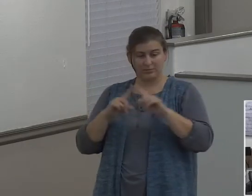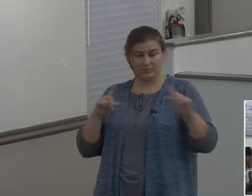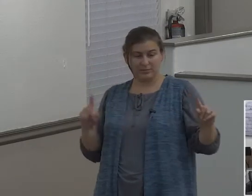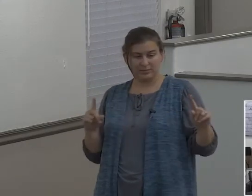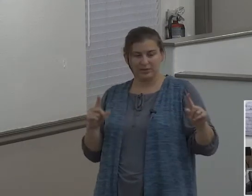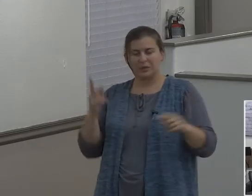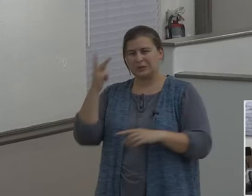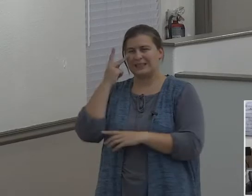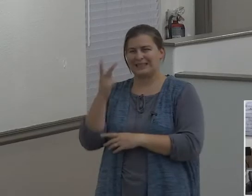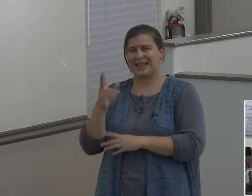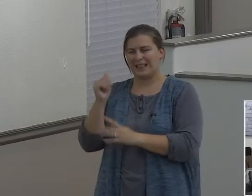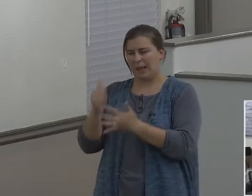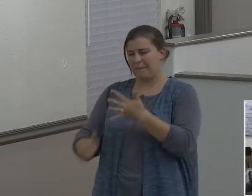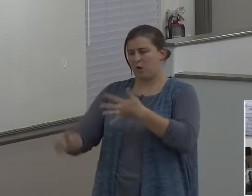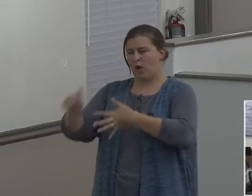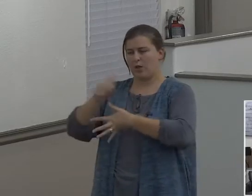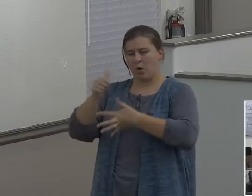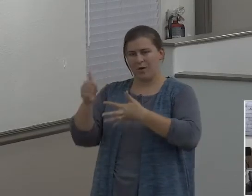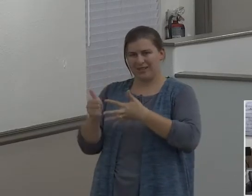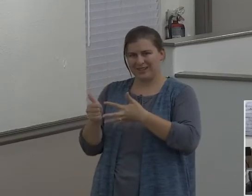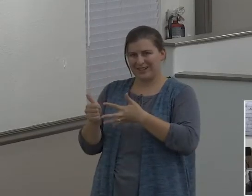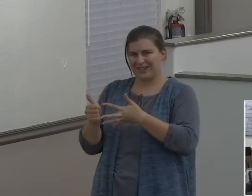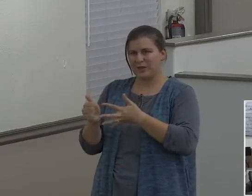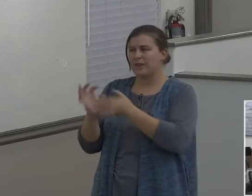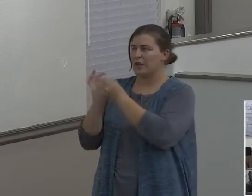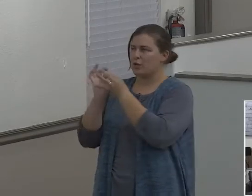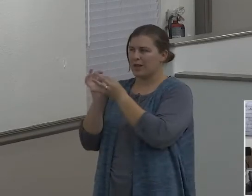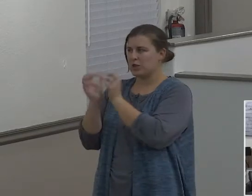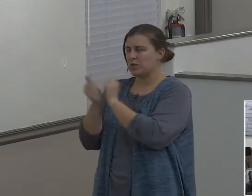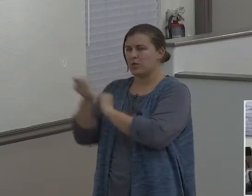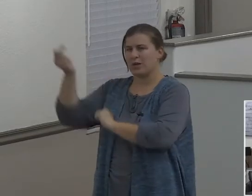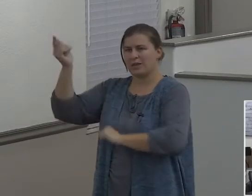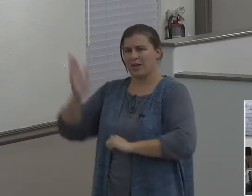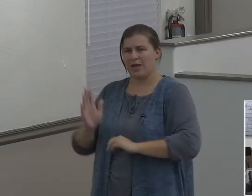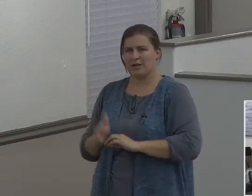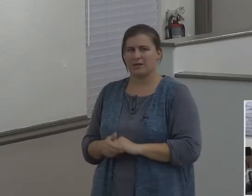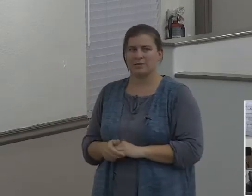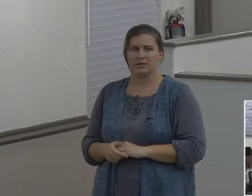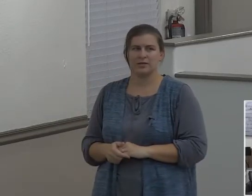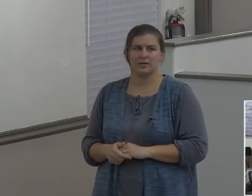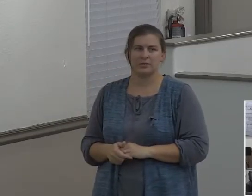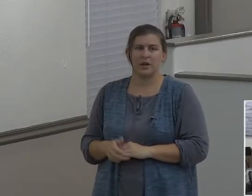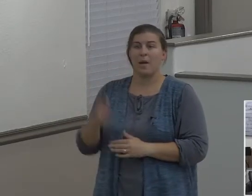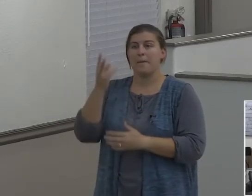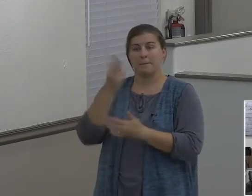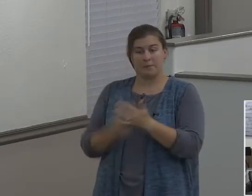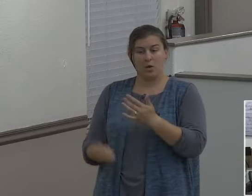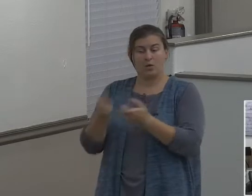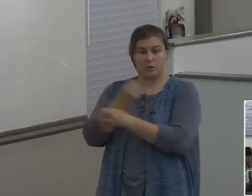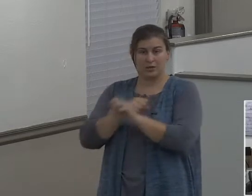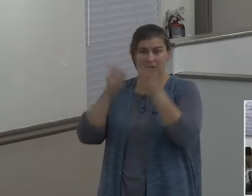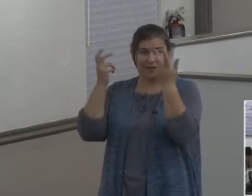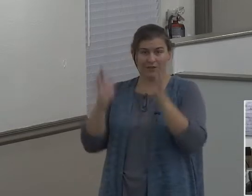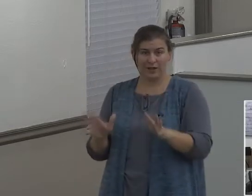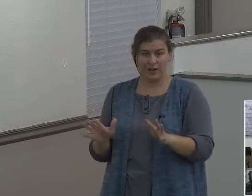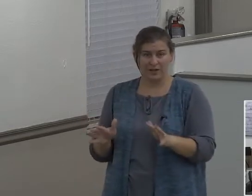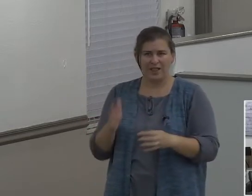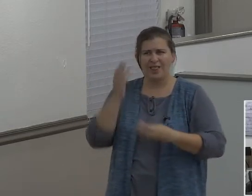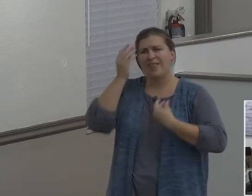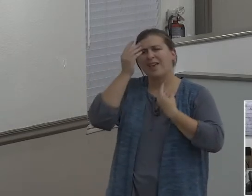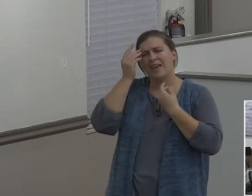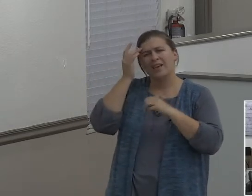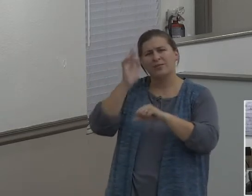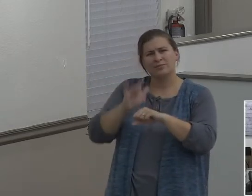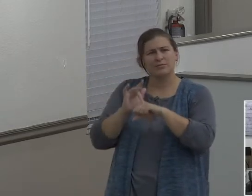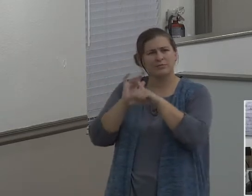relationship with the Lord. Both were saved. Think about that. They're both